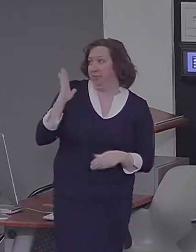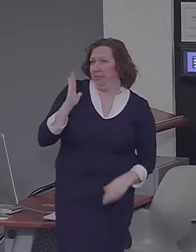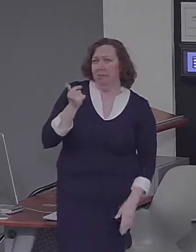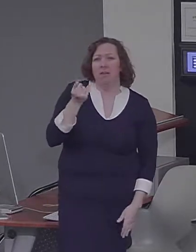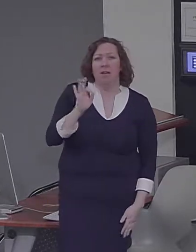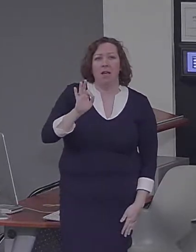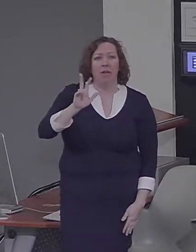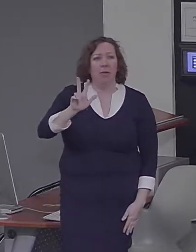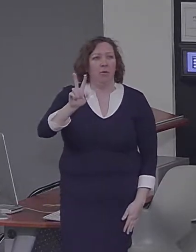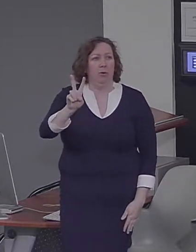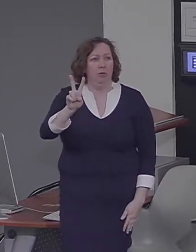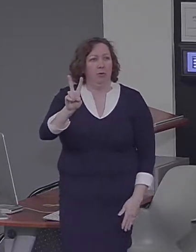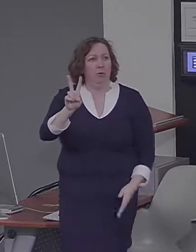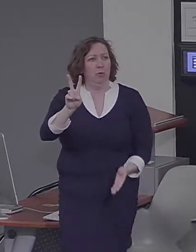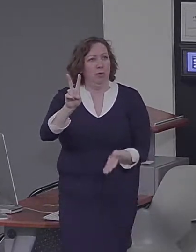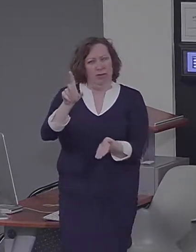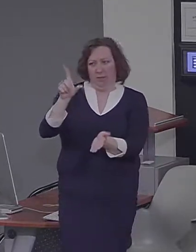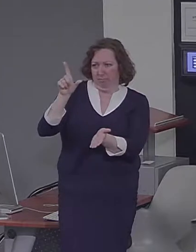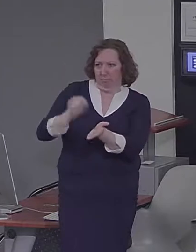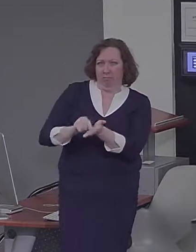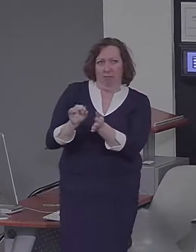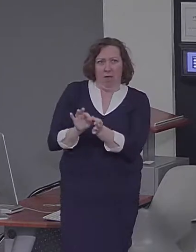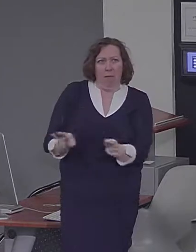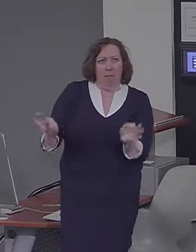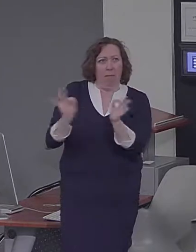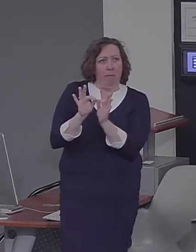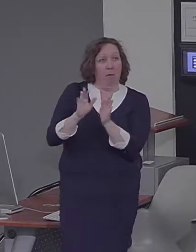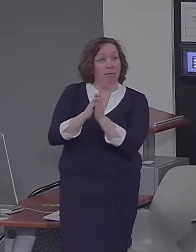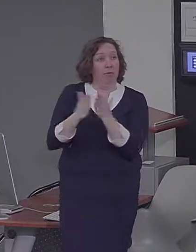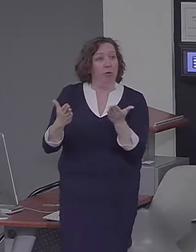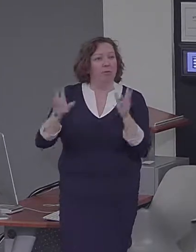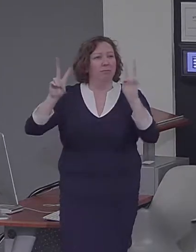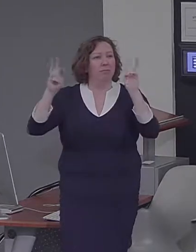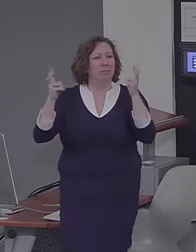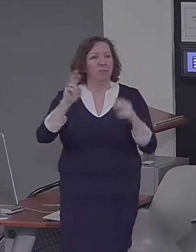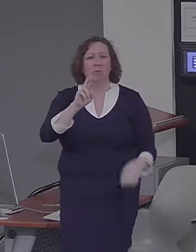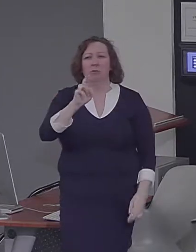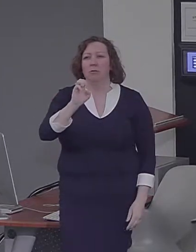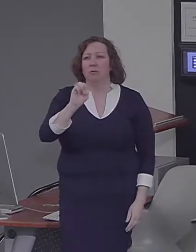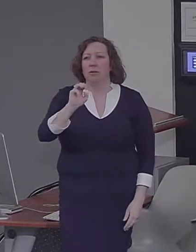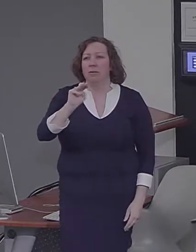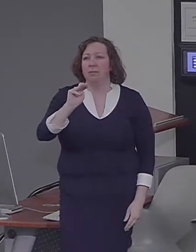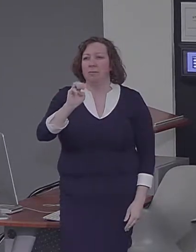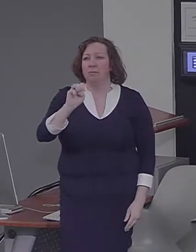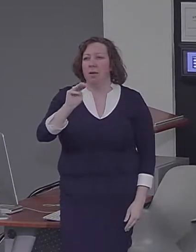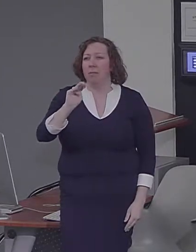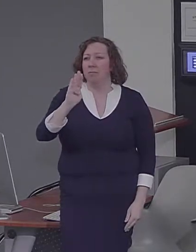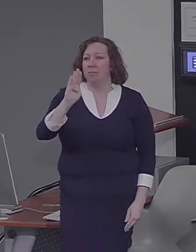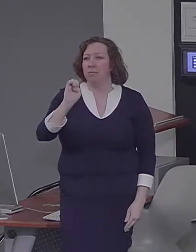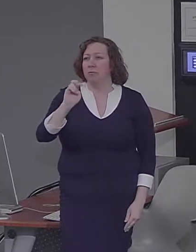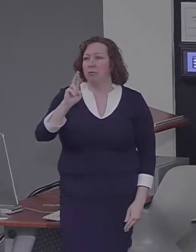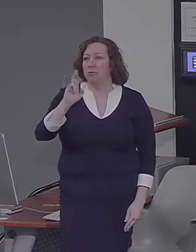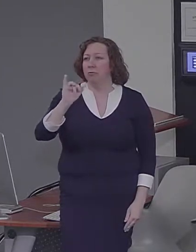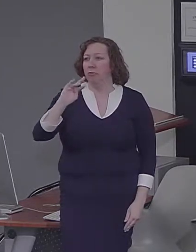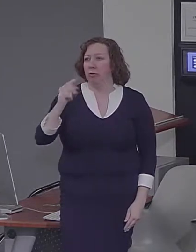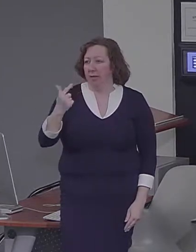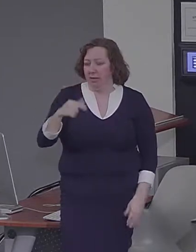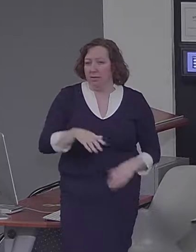important book, called Remembering. And in that book, Bartlett carried out numerous experiments where he asked people to remember